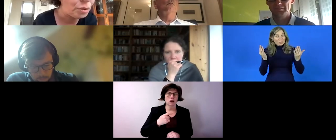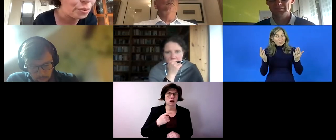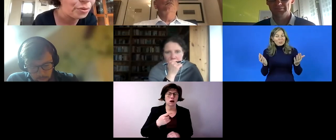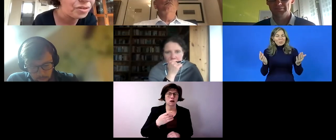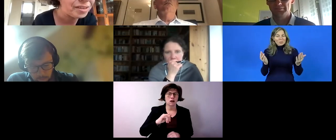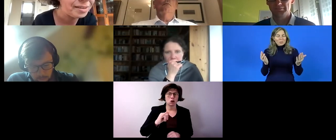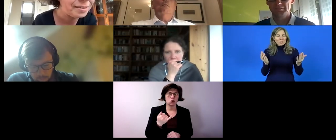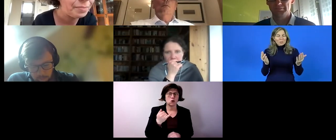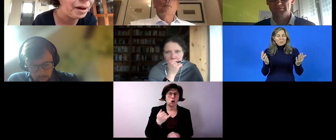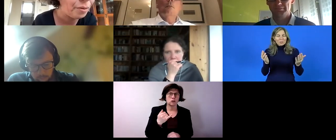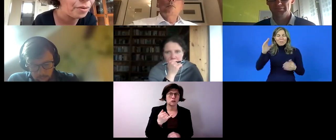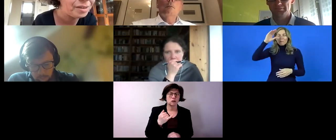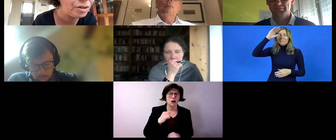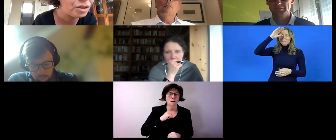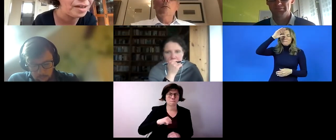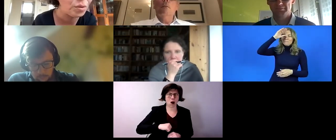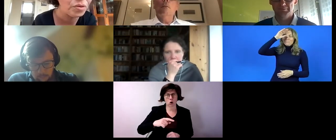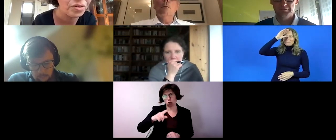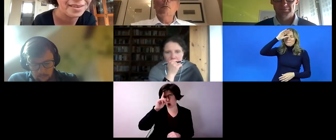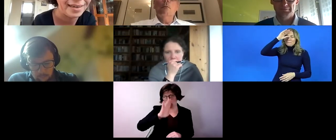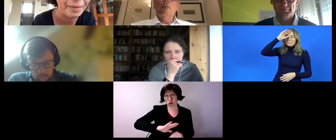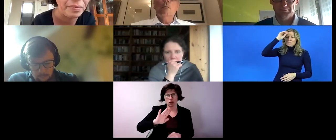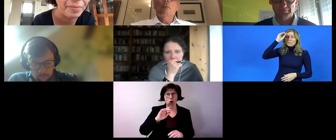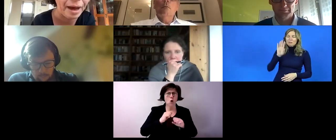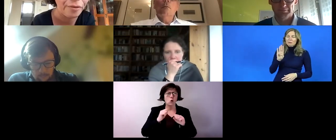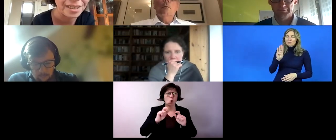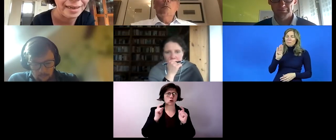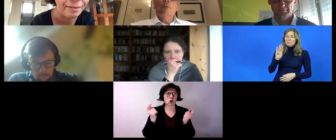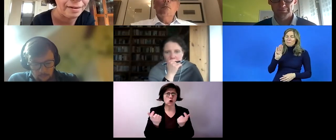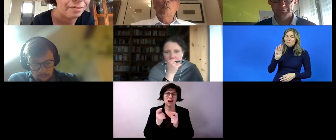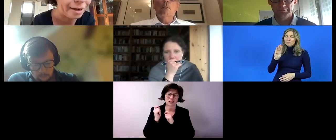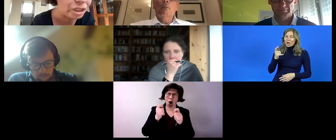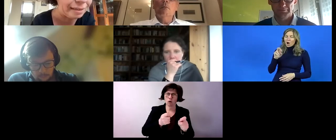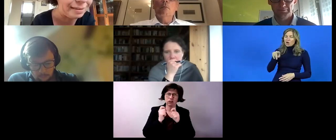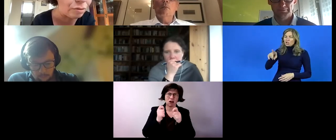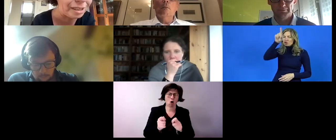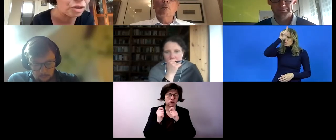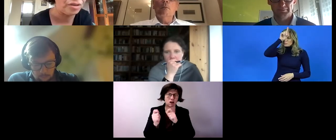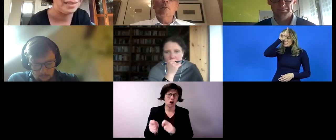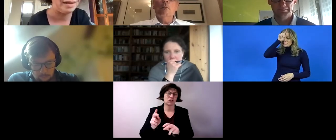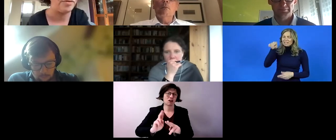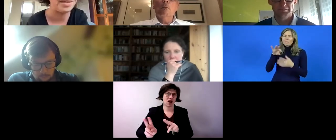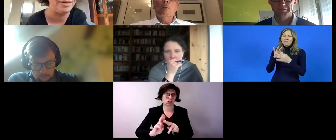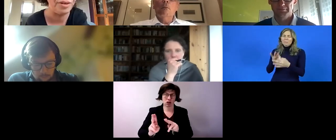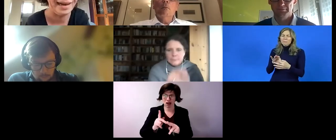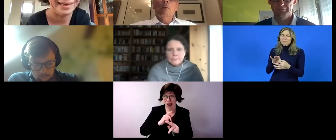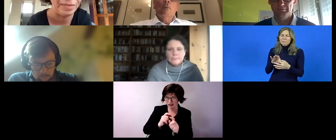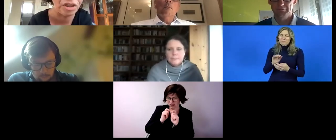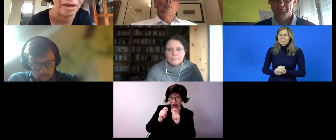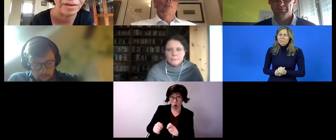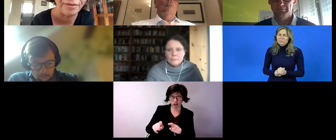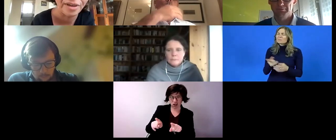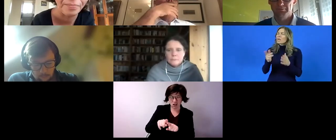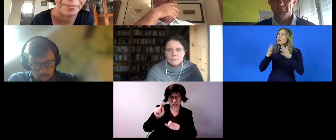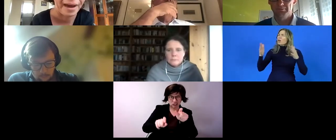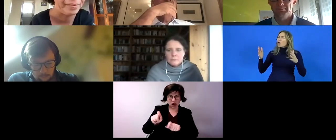bauch in germany large companies uh give more contracts